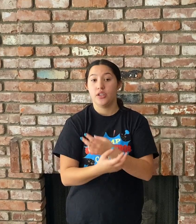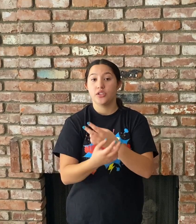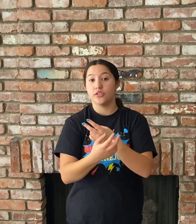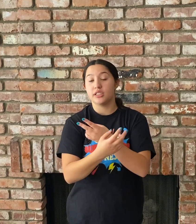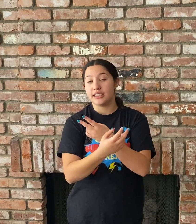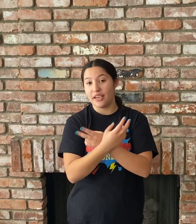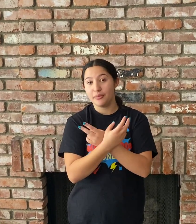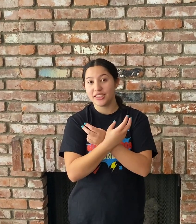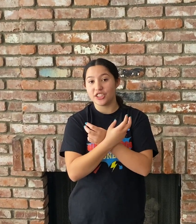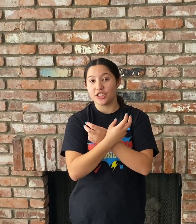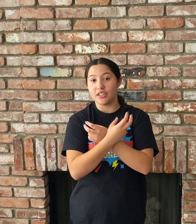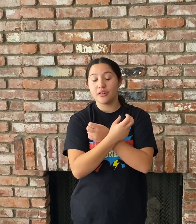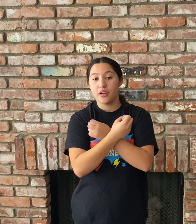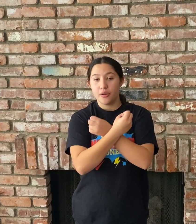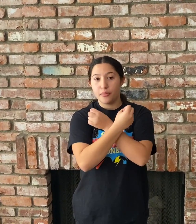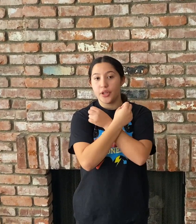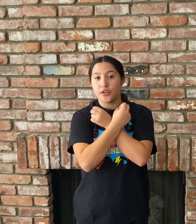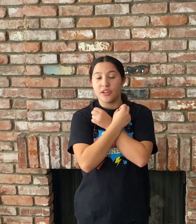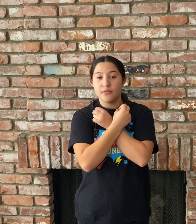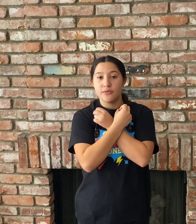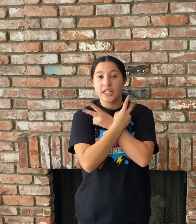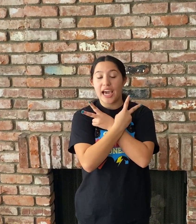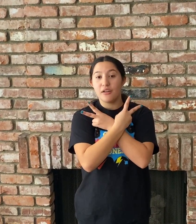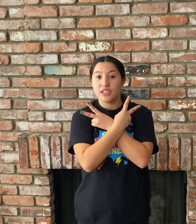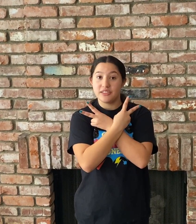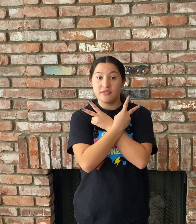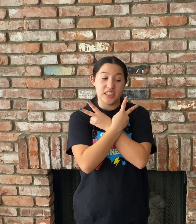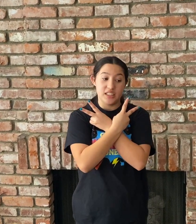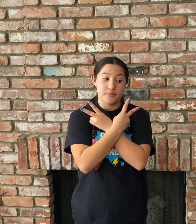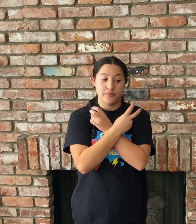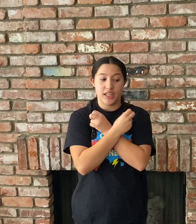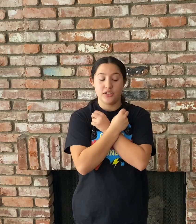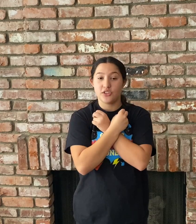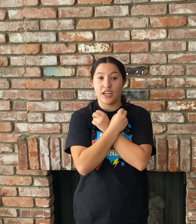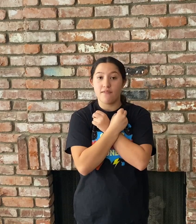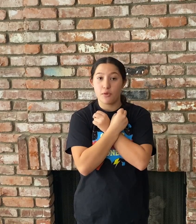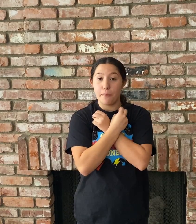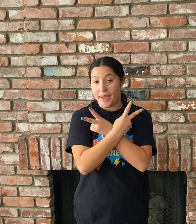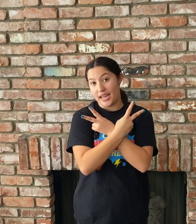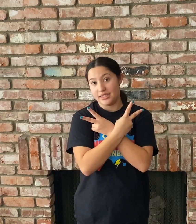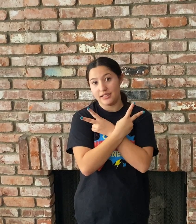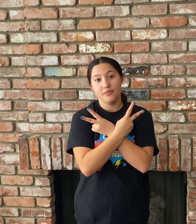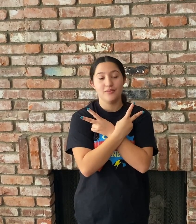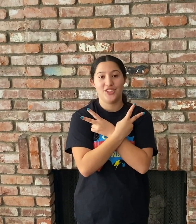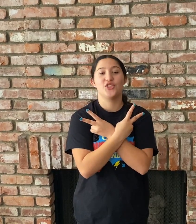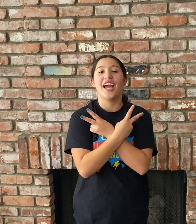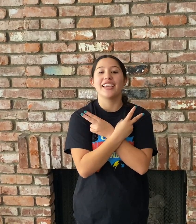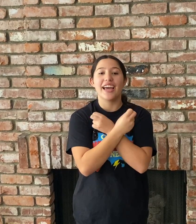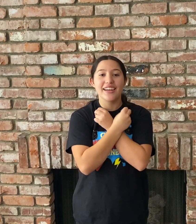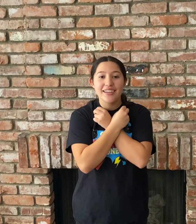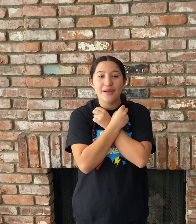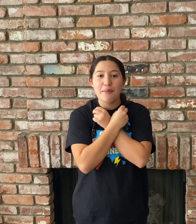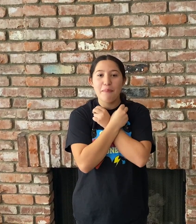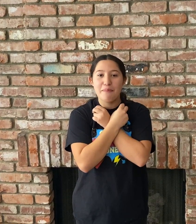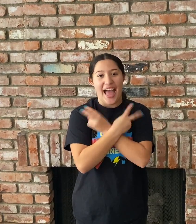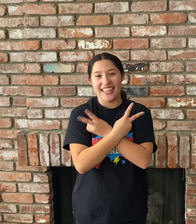So it's the same position, but you're going to flick out to V. That's your sign for bent. Try again. Bent.